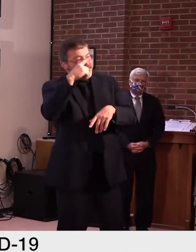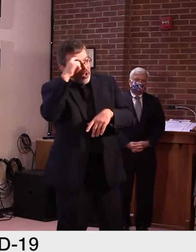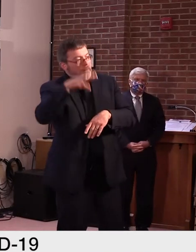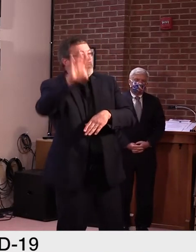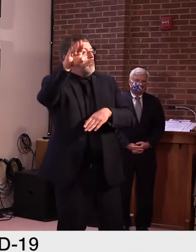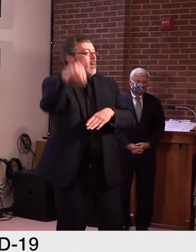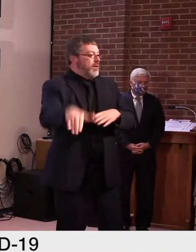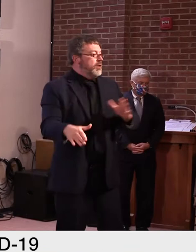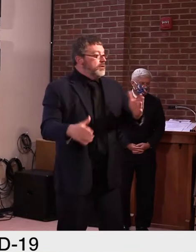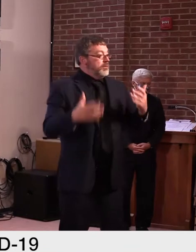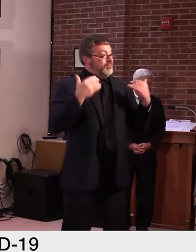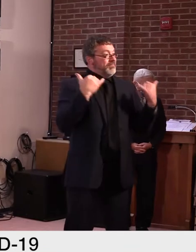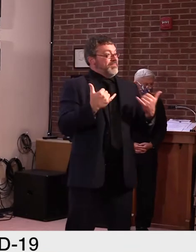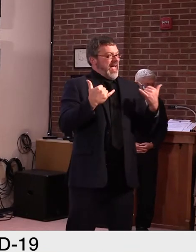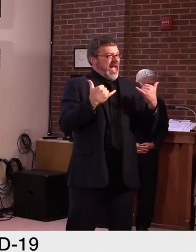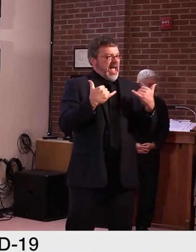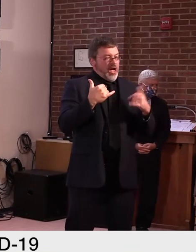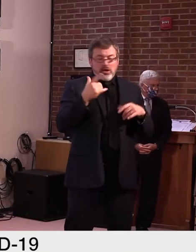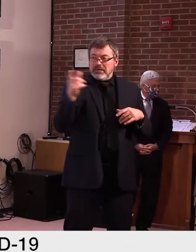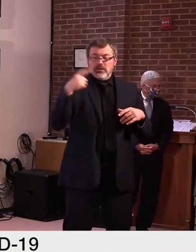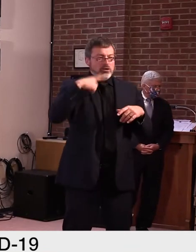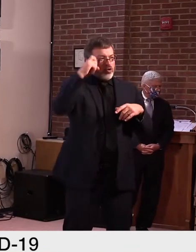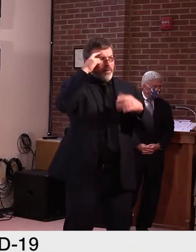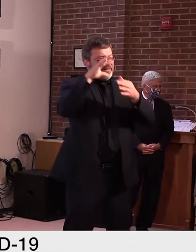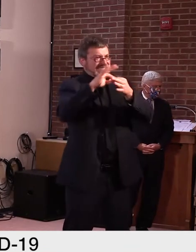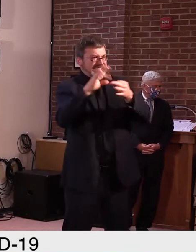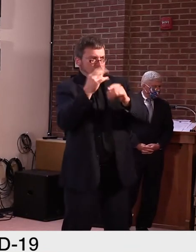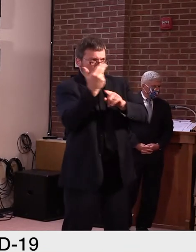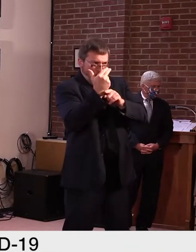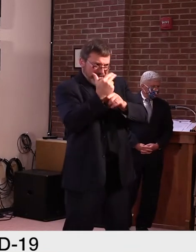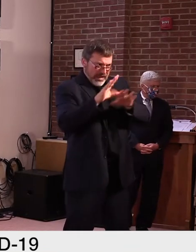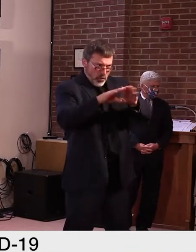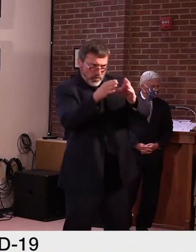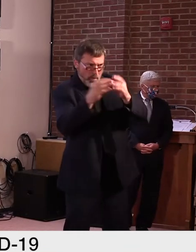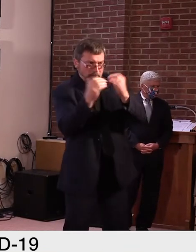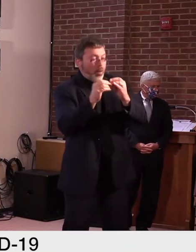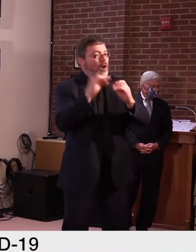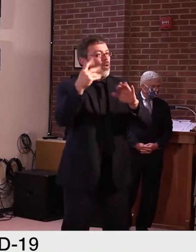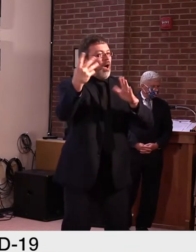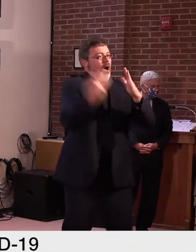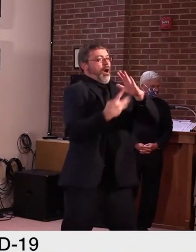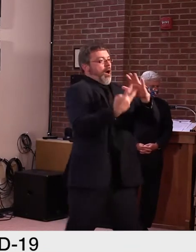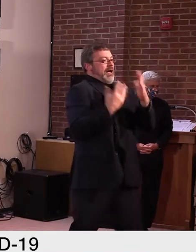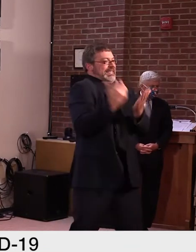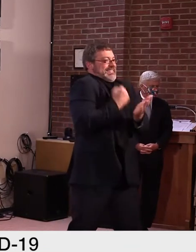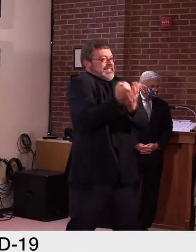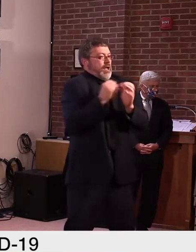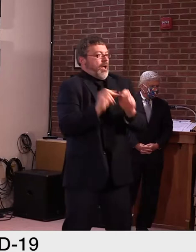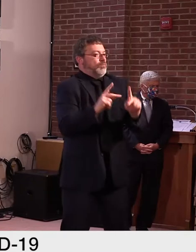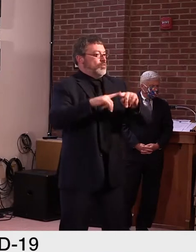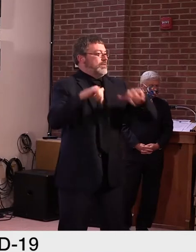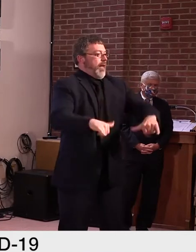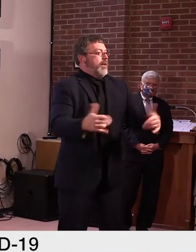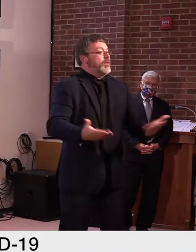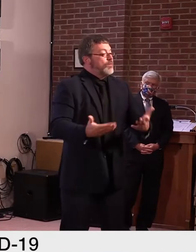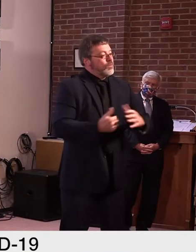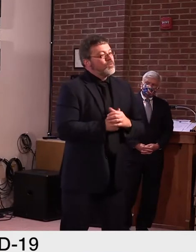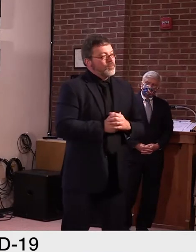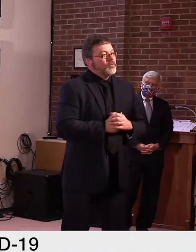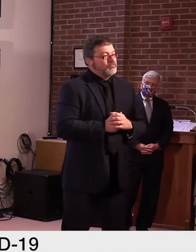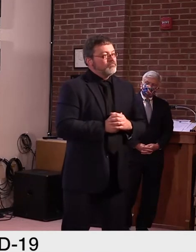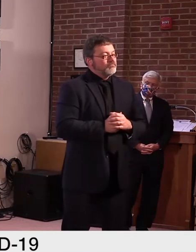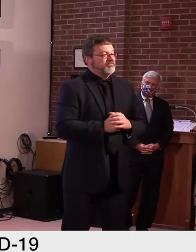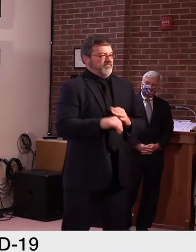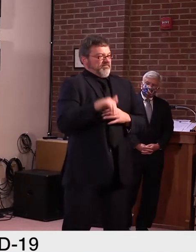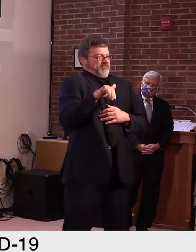that safely. When we look and talk about doing it safely, and the governor mentioned this as well, crediting the lodging establishments and individuals as